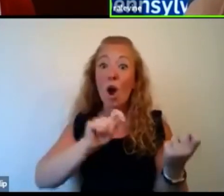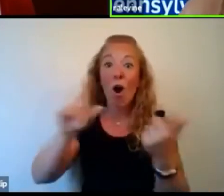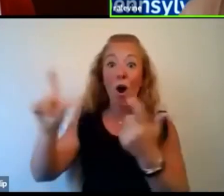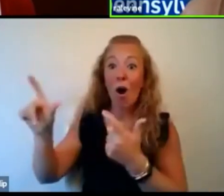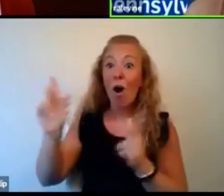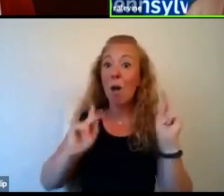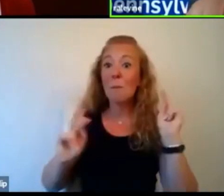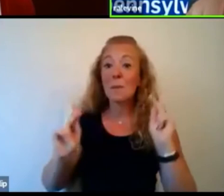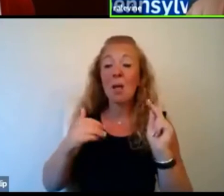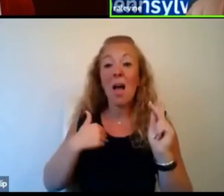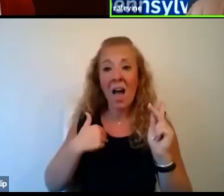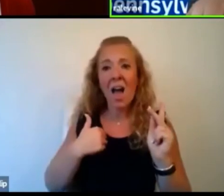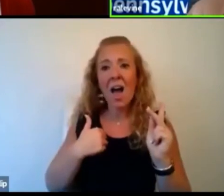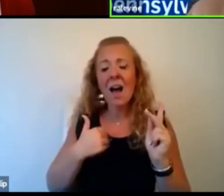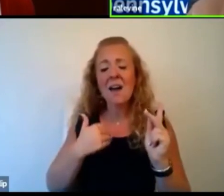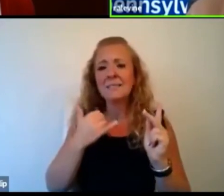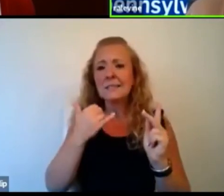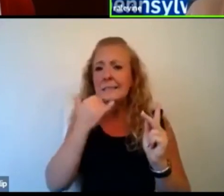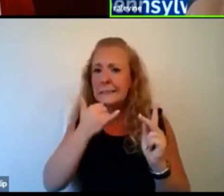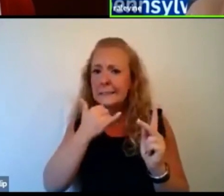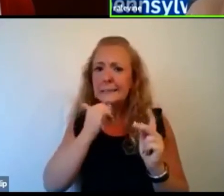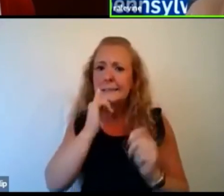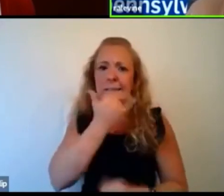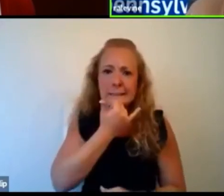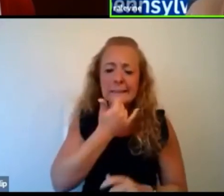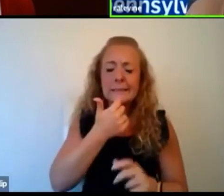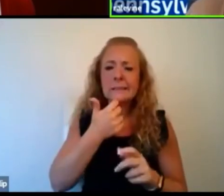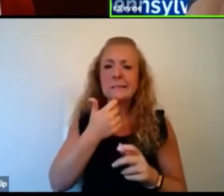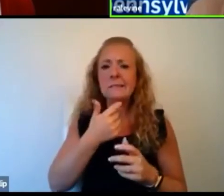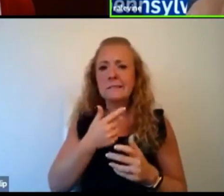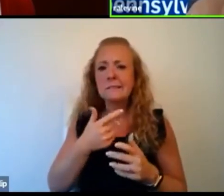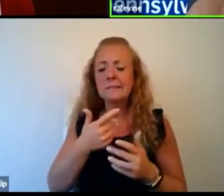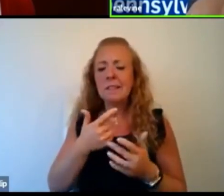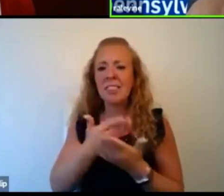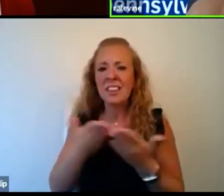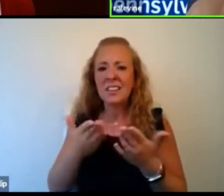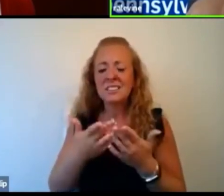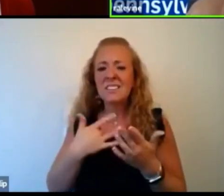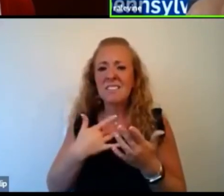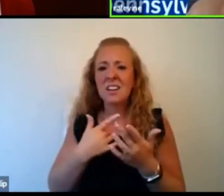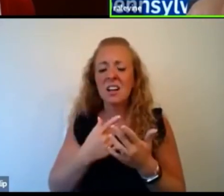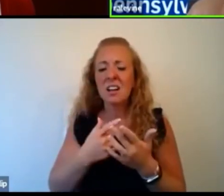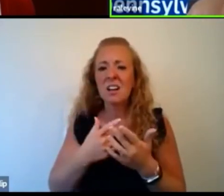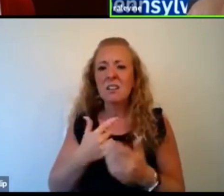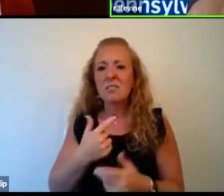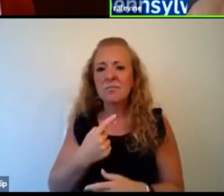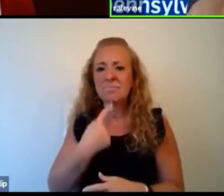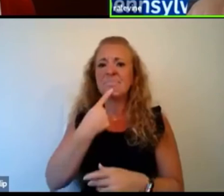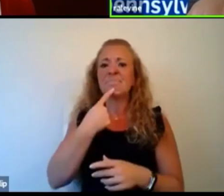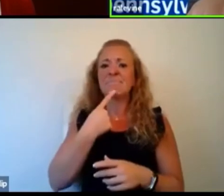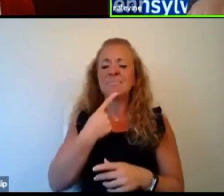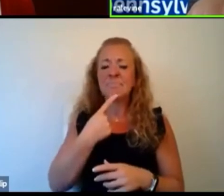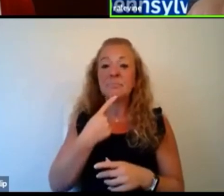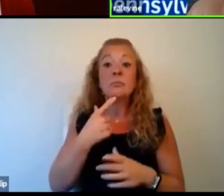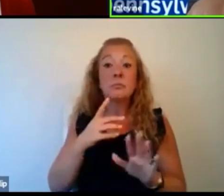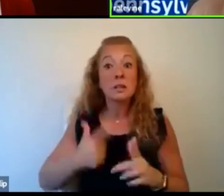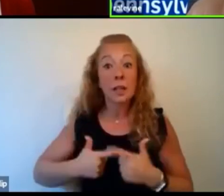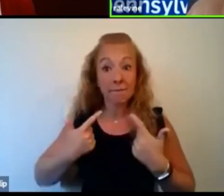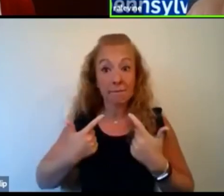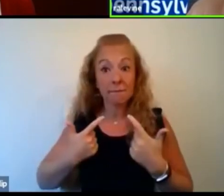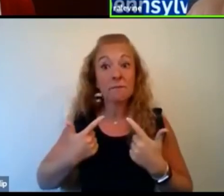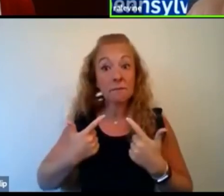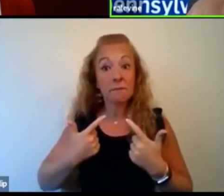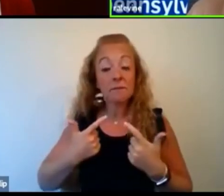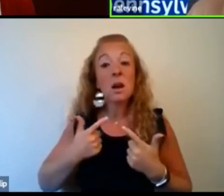setbacks. We all have setbacks. That is part of life. And the idea is to learn from those setbacks